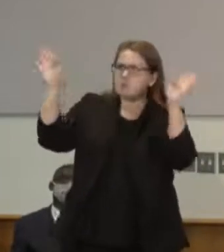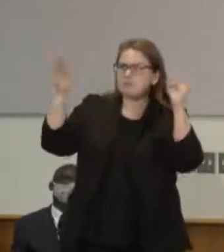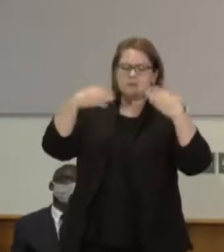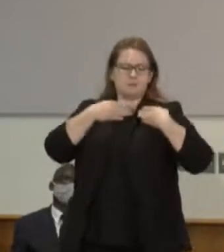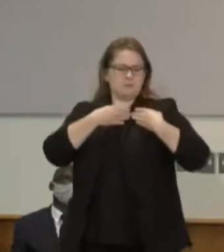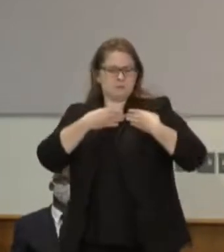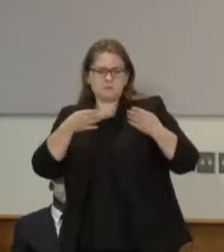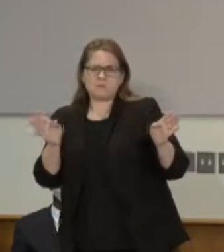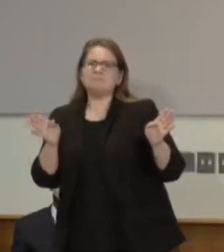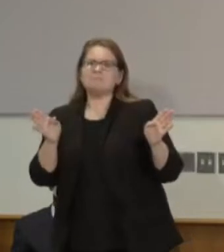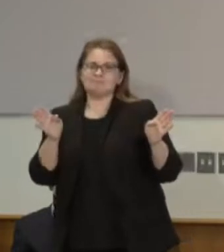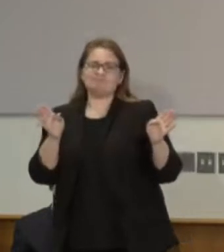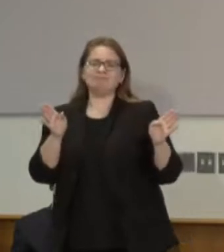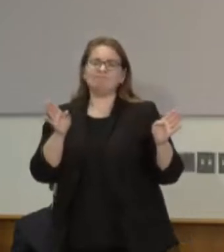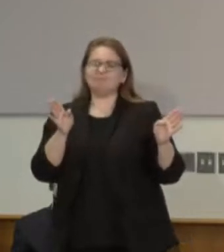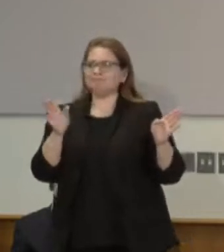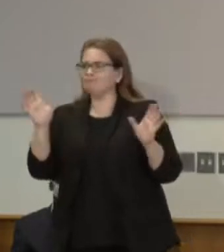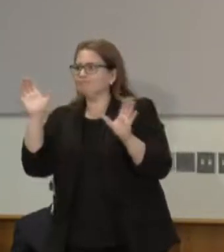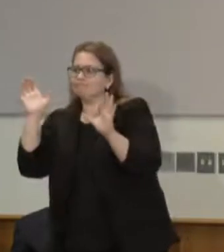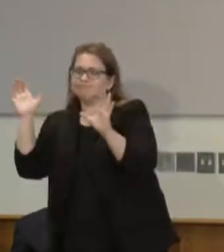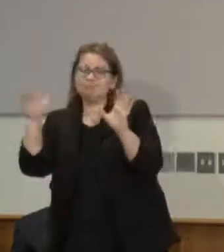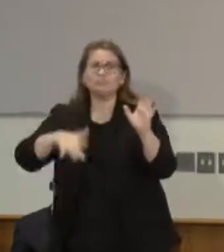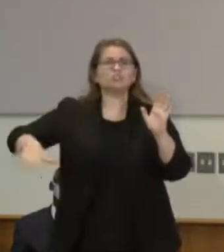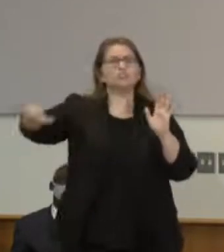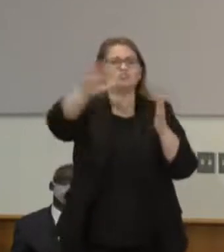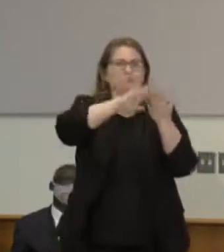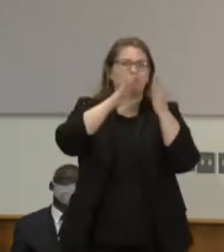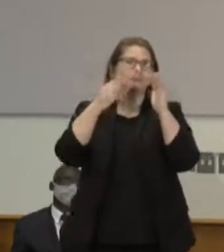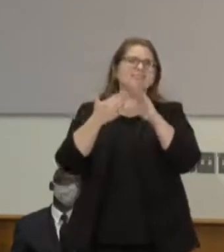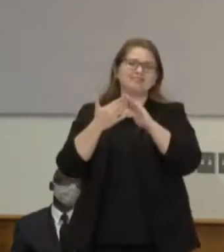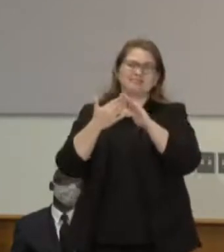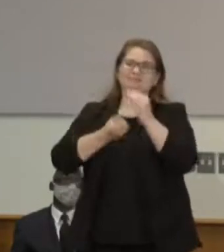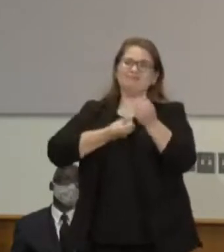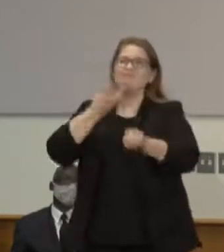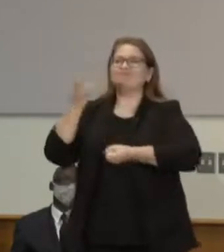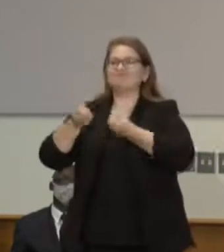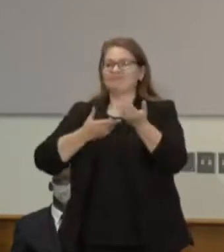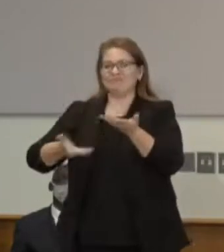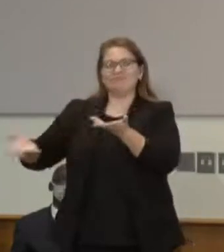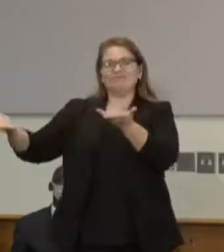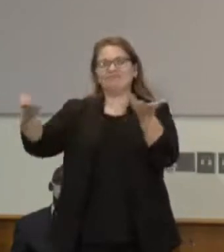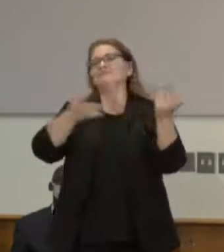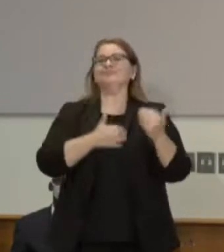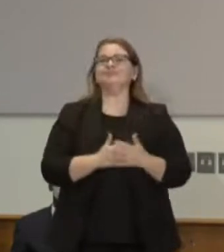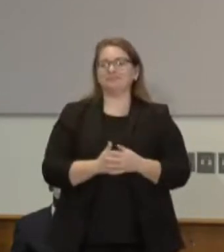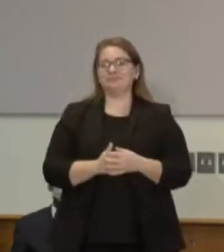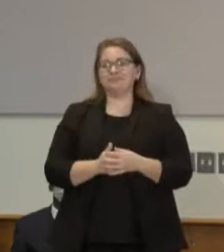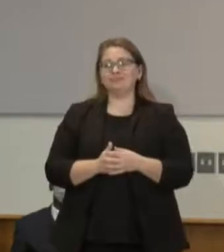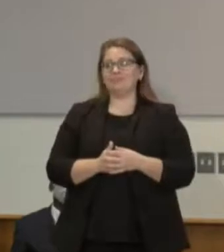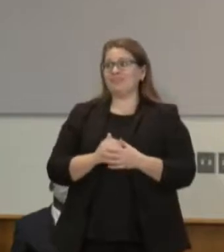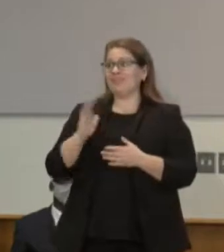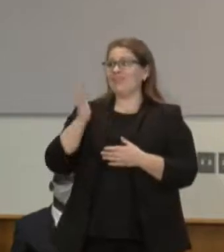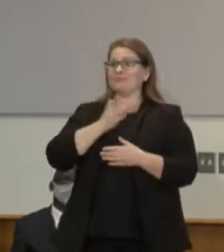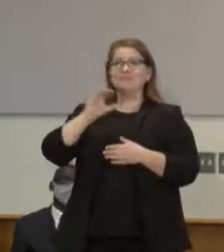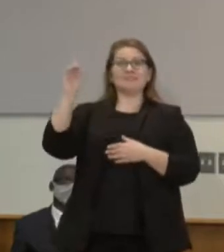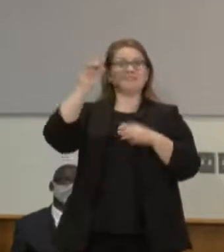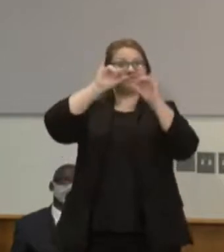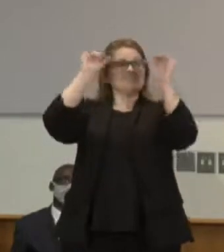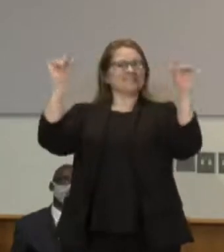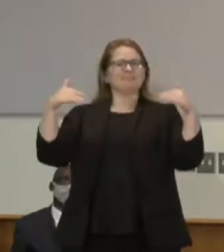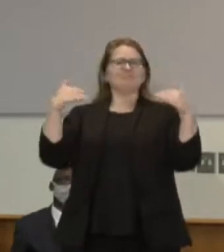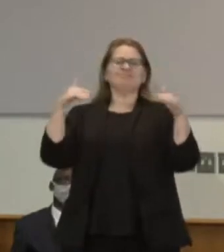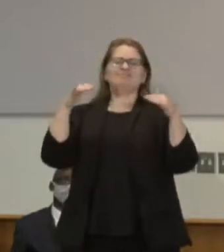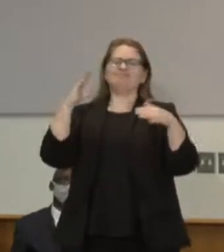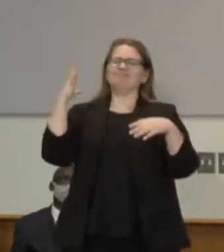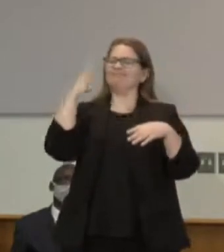listen to the people of Minnesota. That is the beauty of our democracy, of our decision-making, so that you don't just